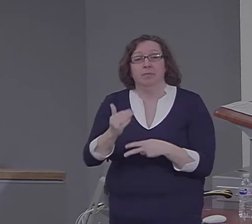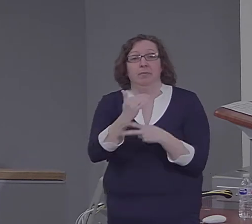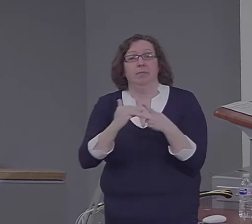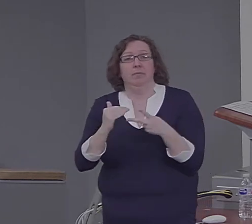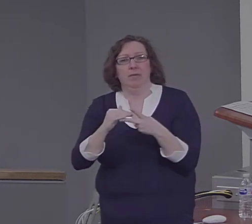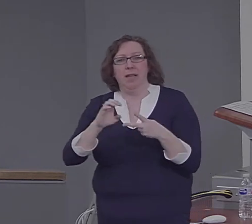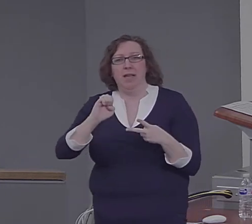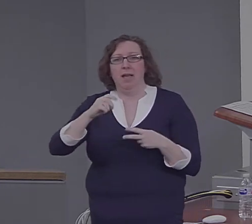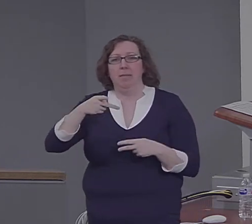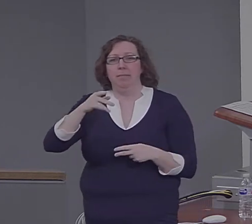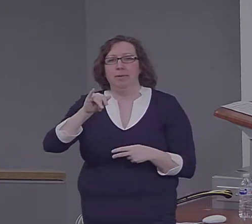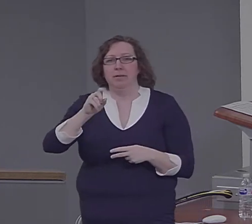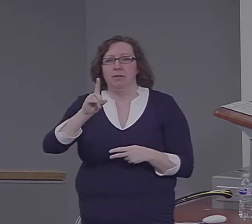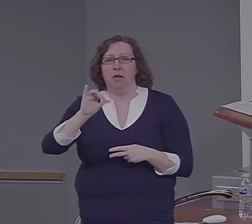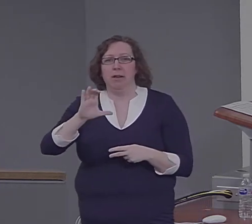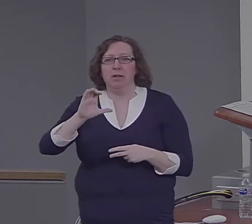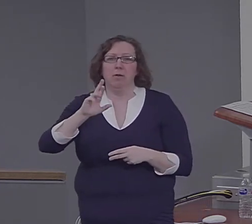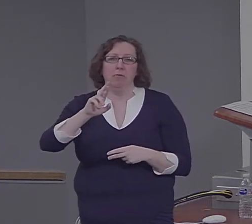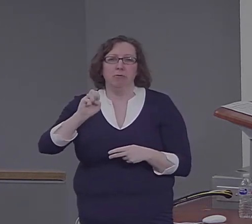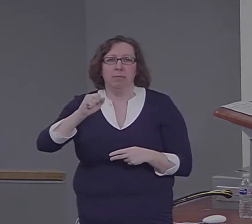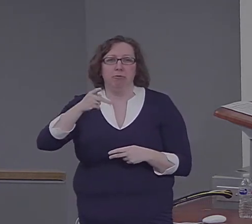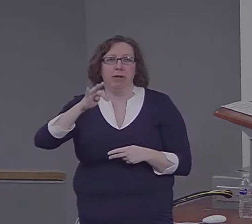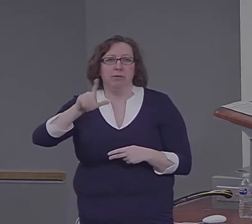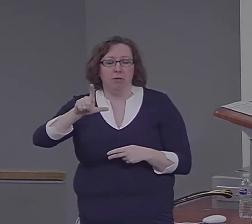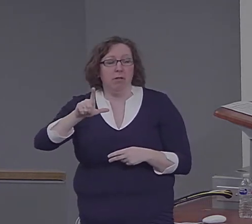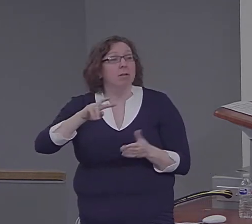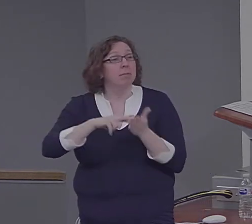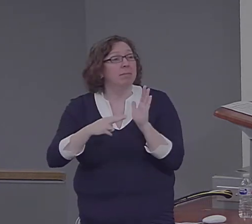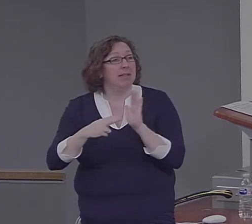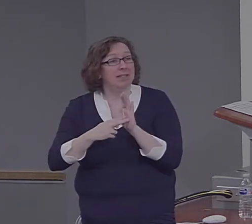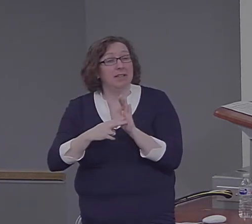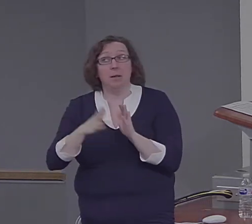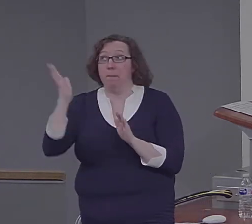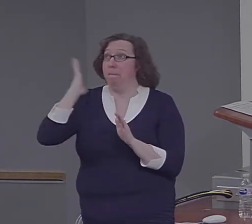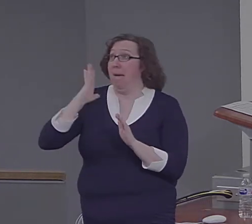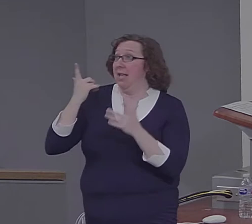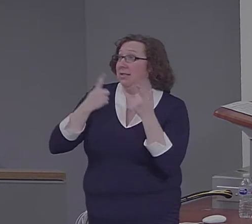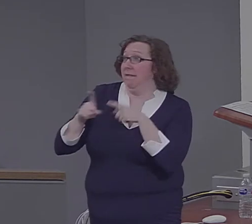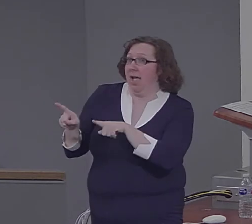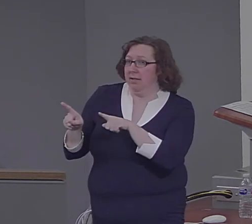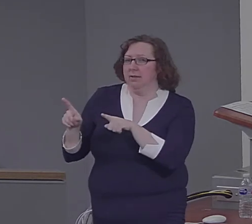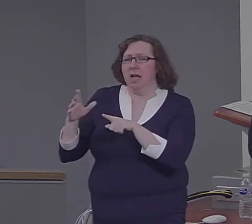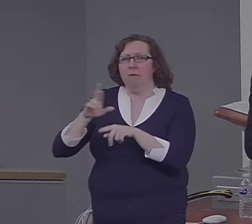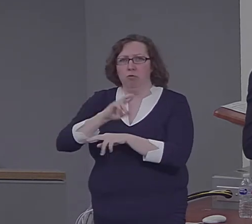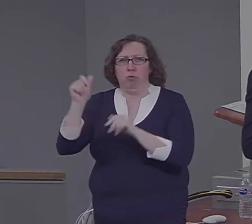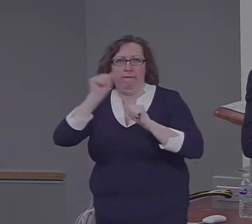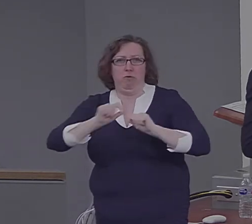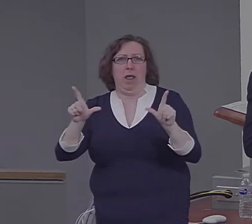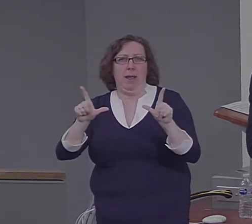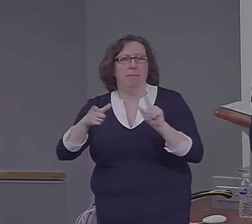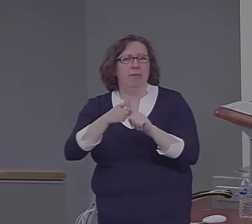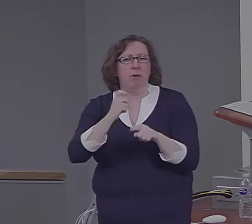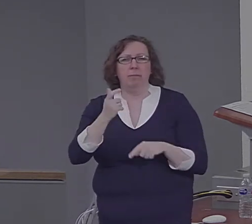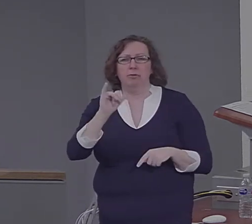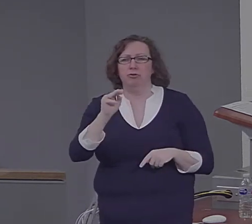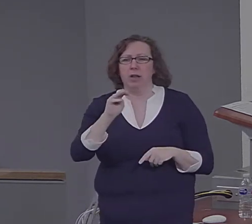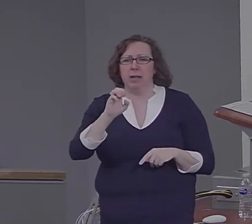reappraisal, reframing past events from James Gross and others. And so we adapted some of their procedures.